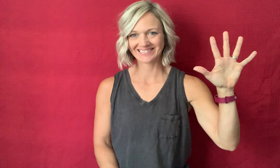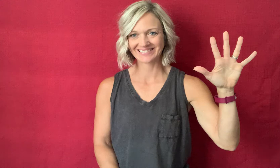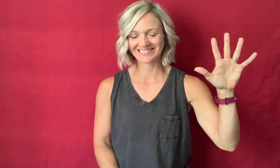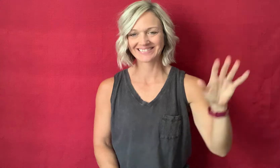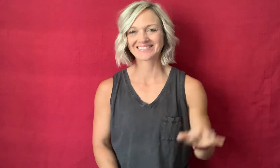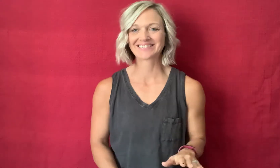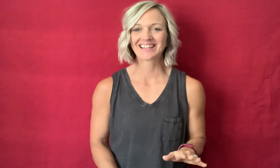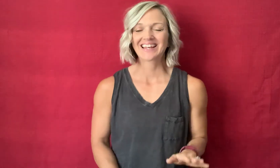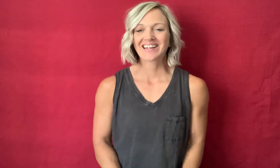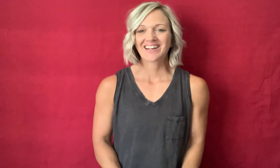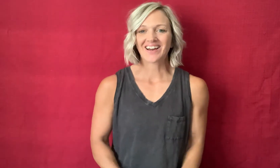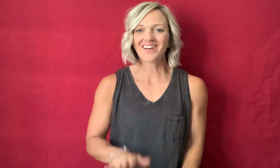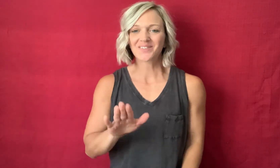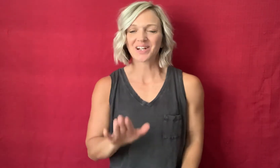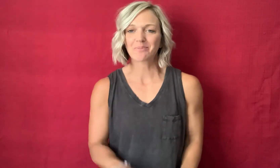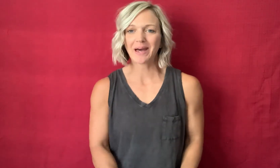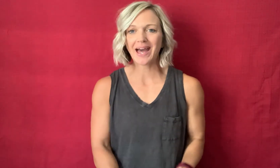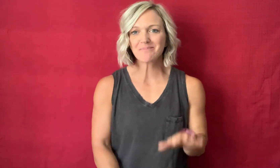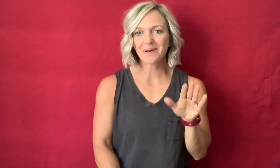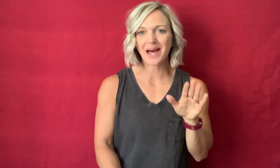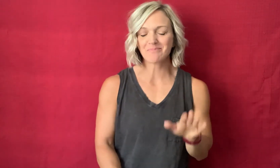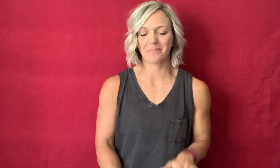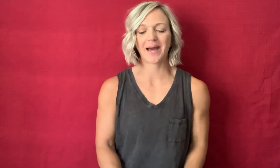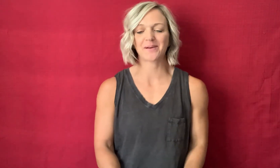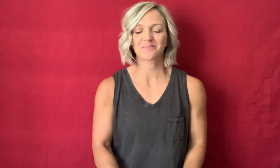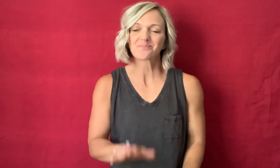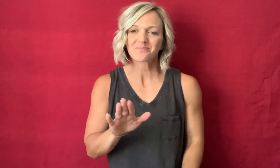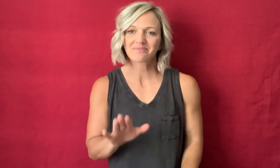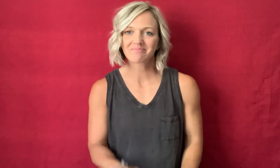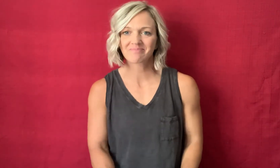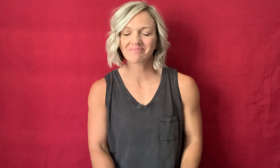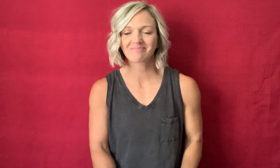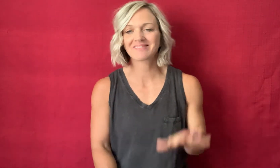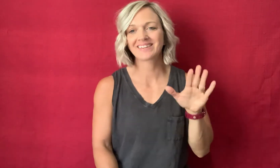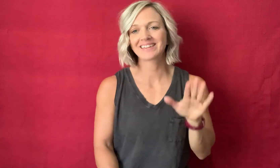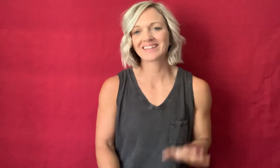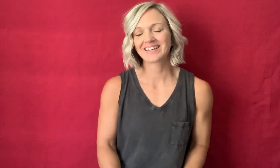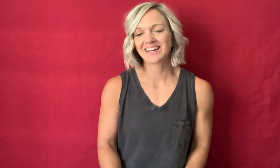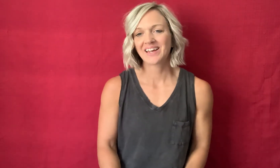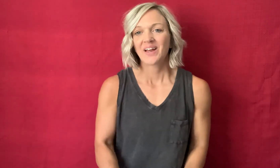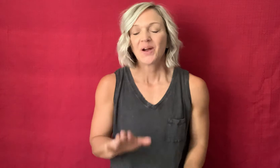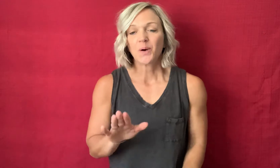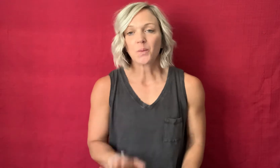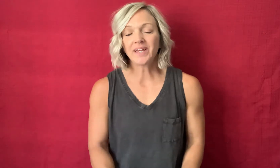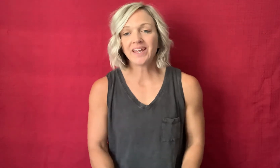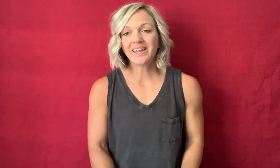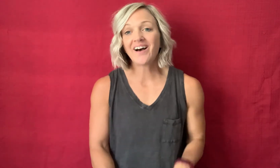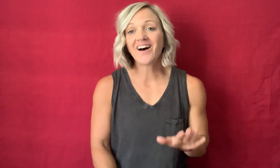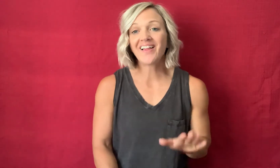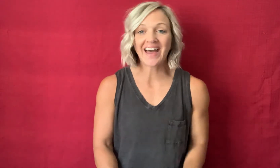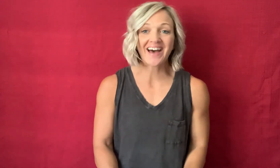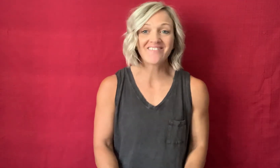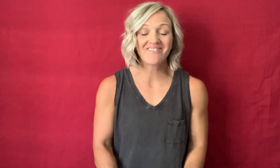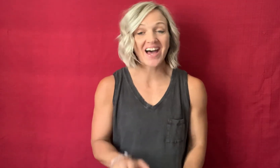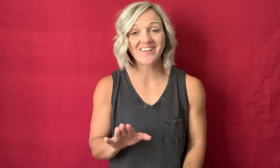all right we're gonna pat pat pat we all have five